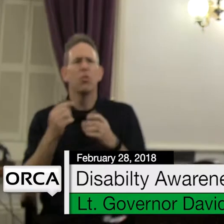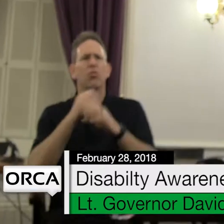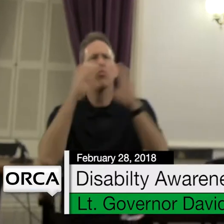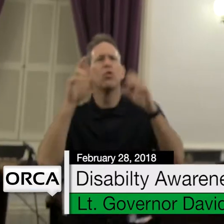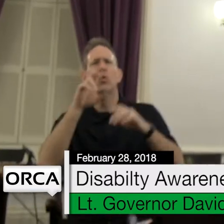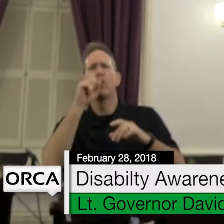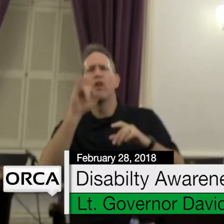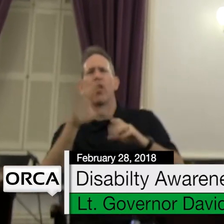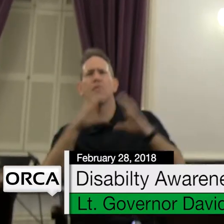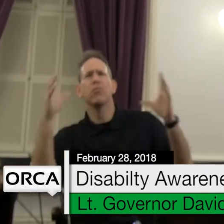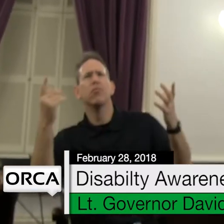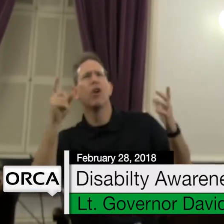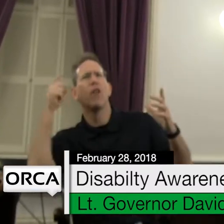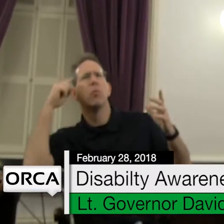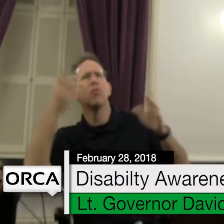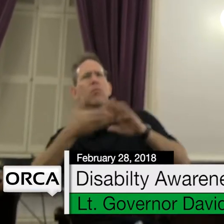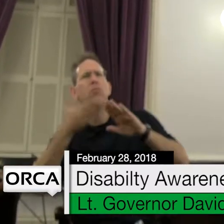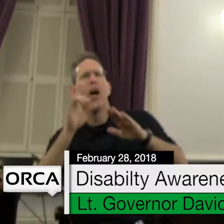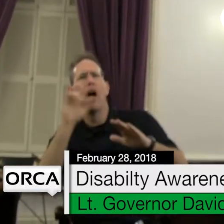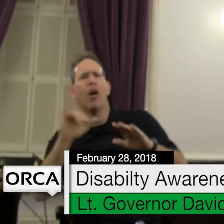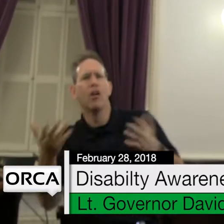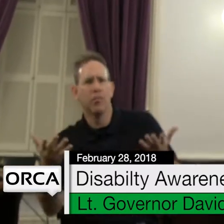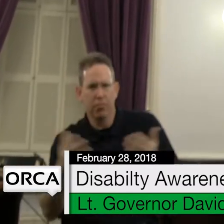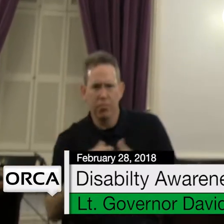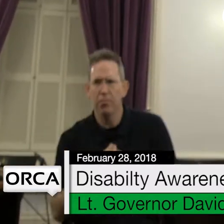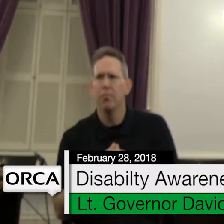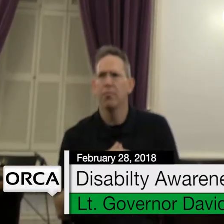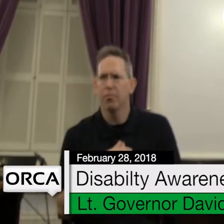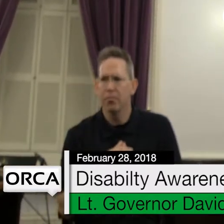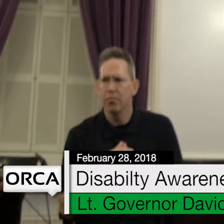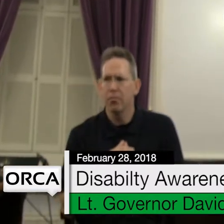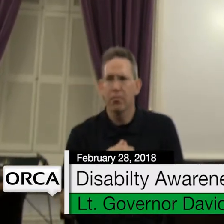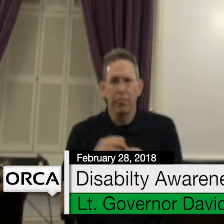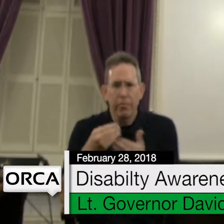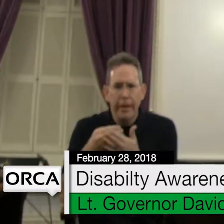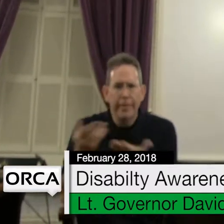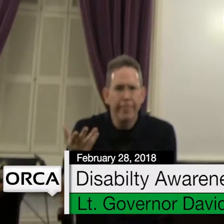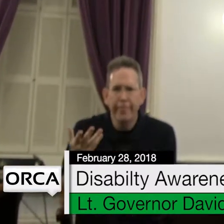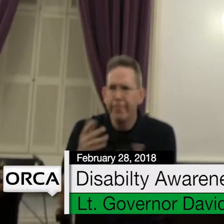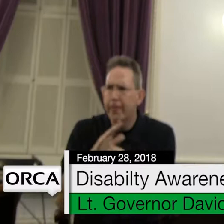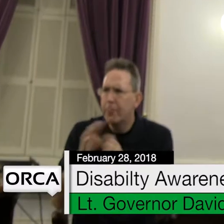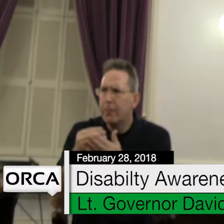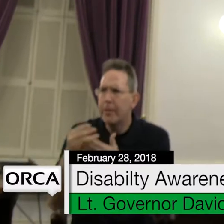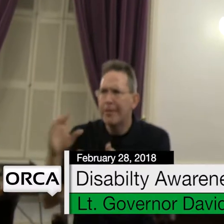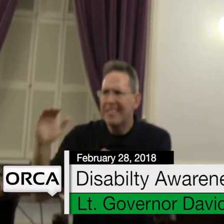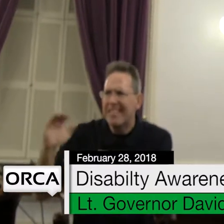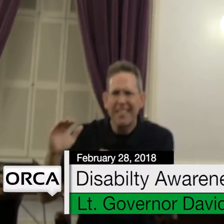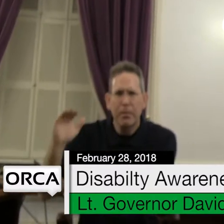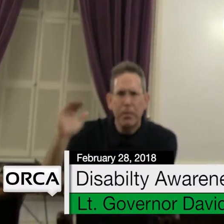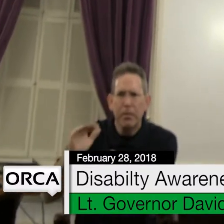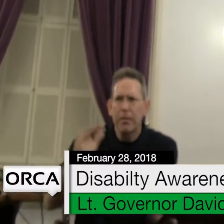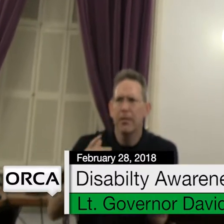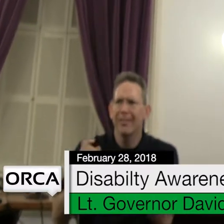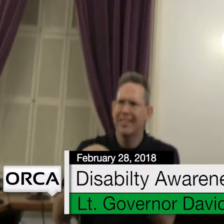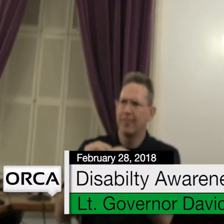where, with the resources that we have, nobody is left in a situation where